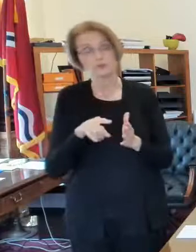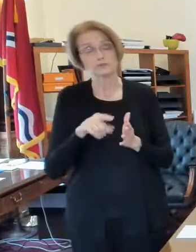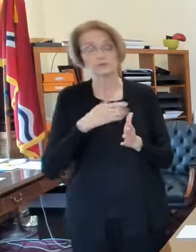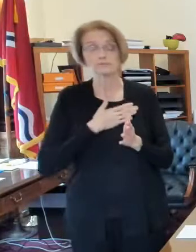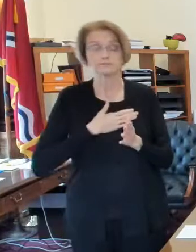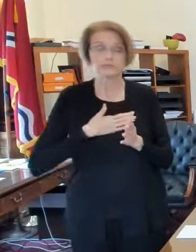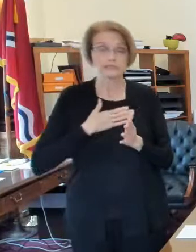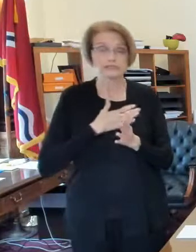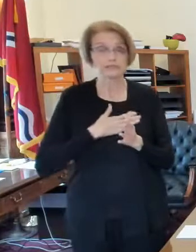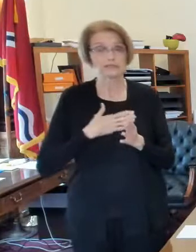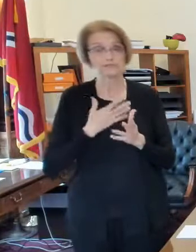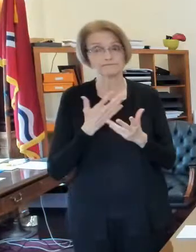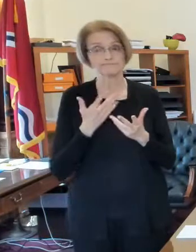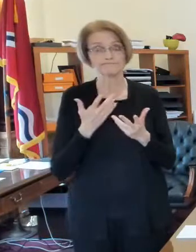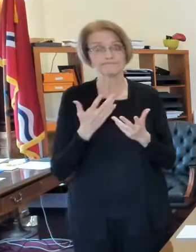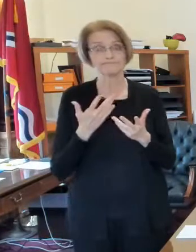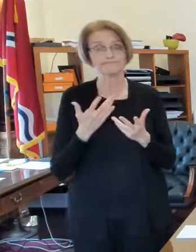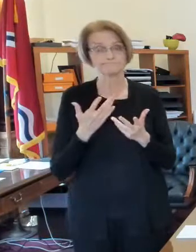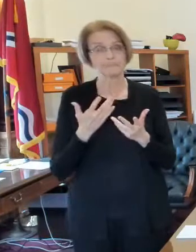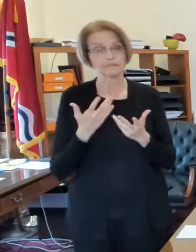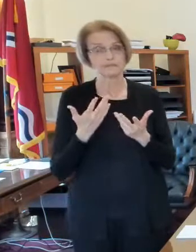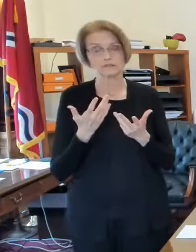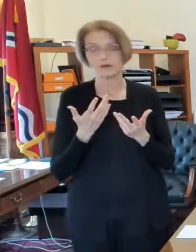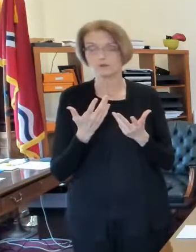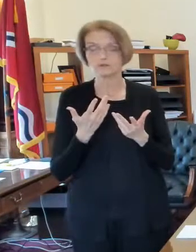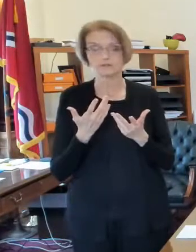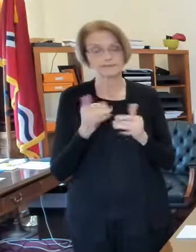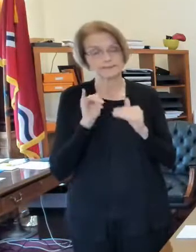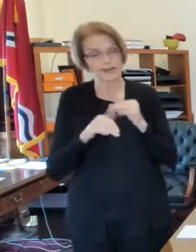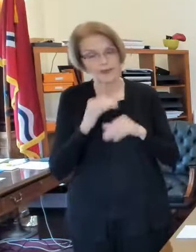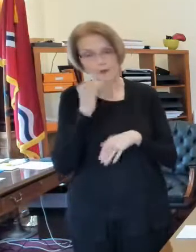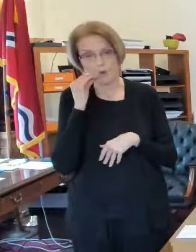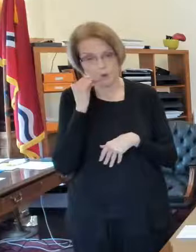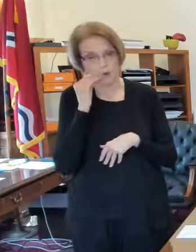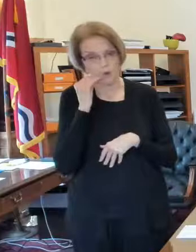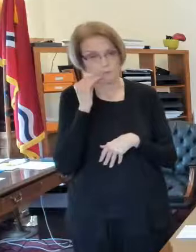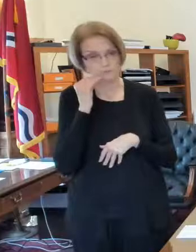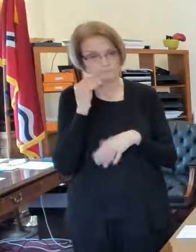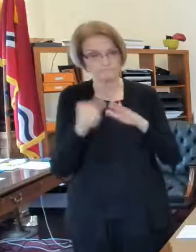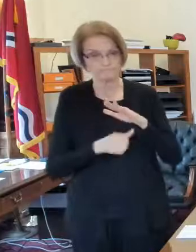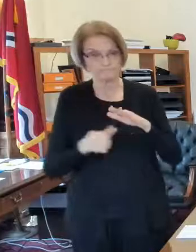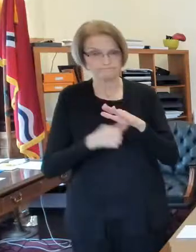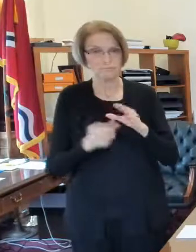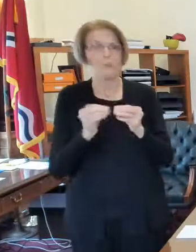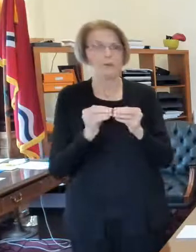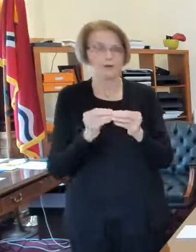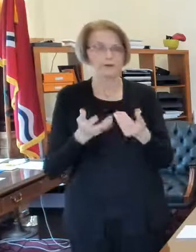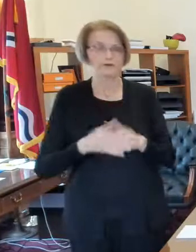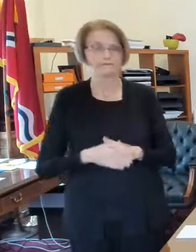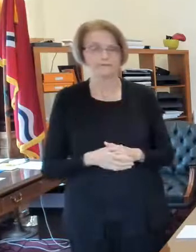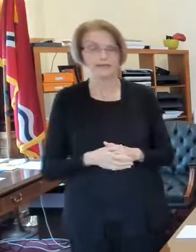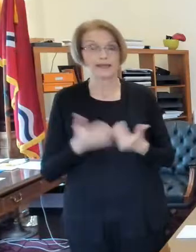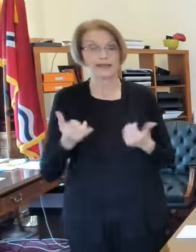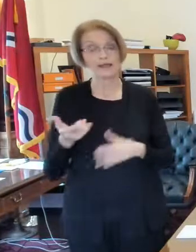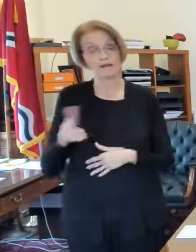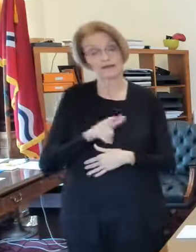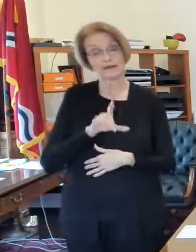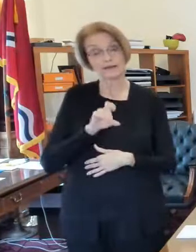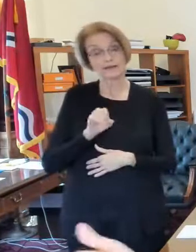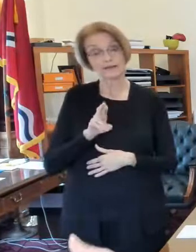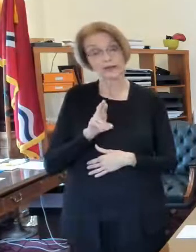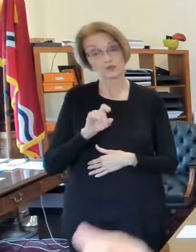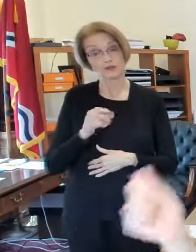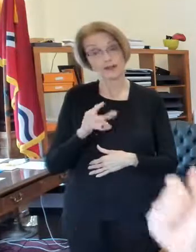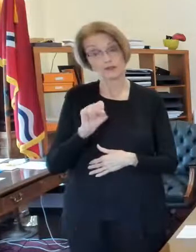um lock down even a bit more so i'm with that i'm going to turn this over to dr